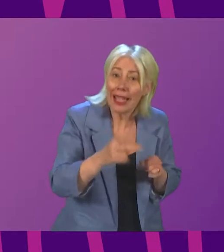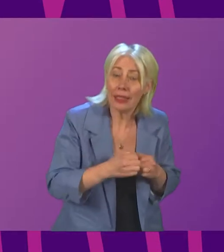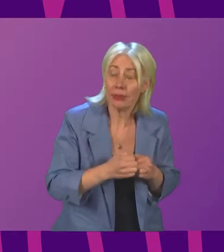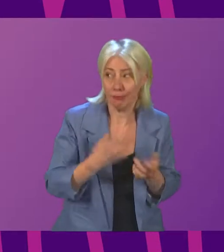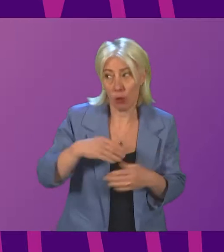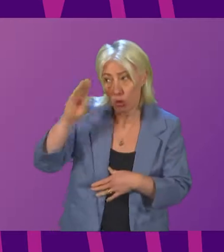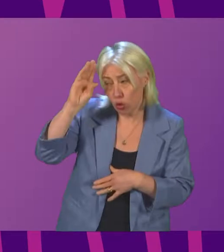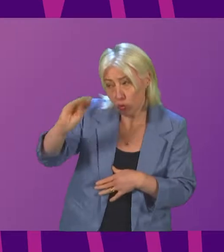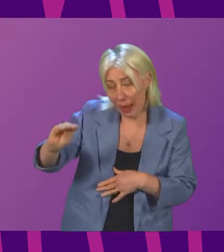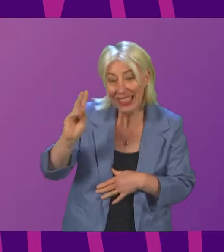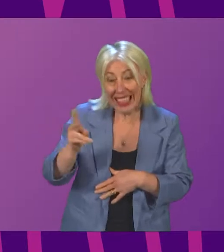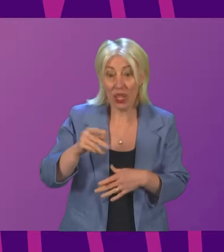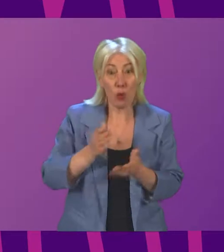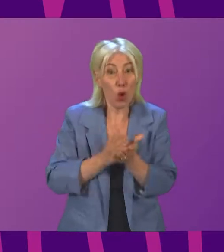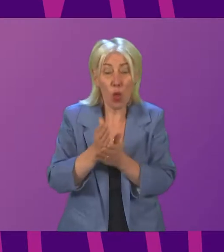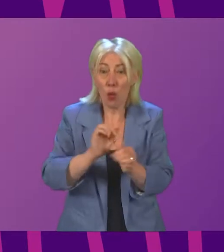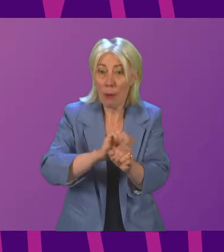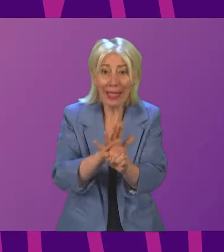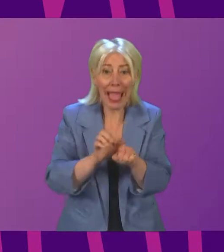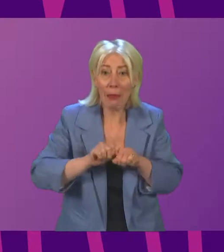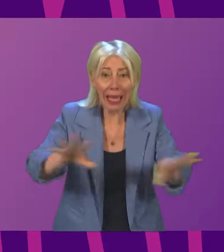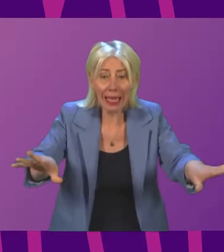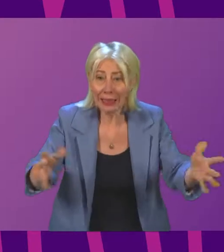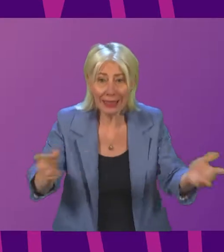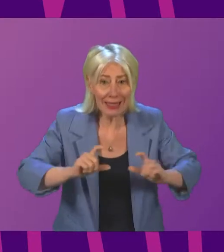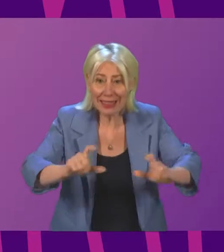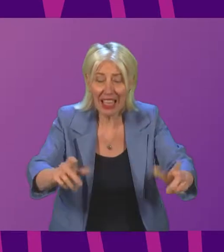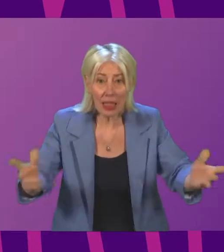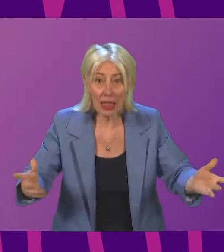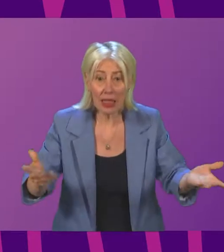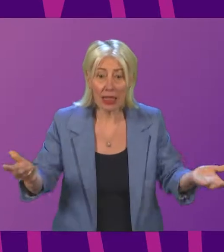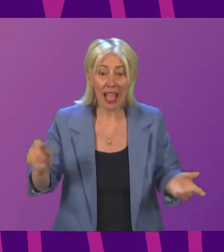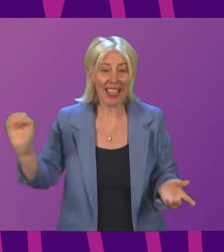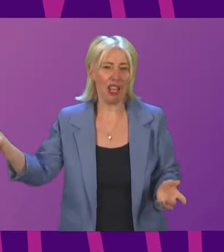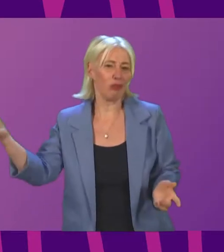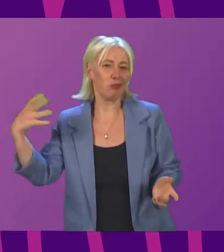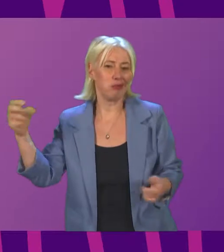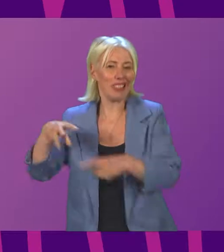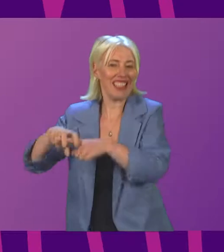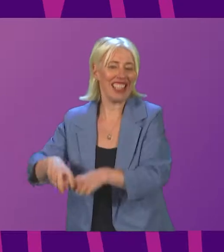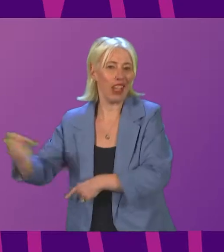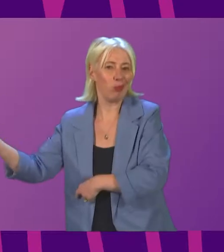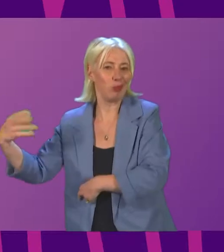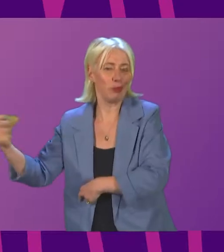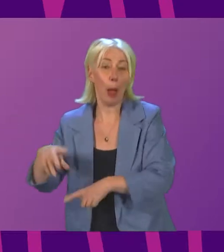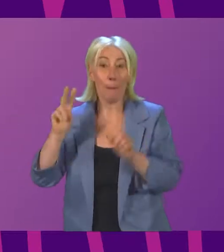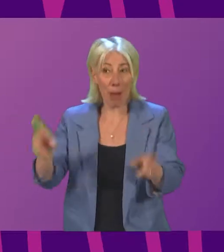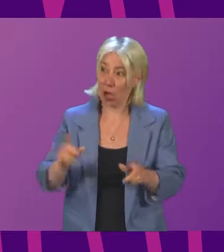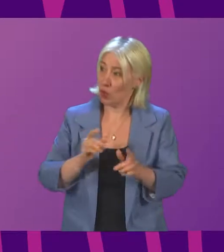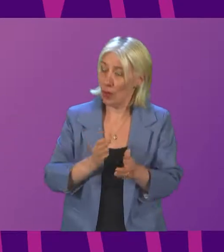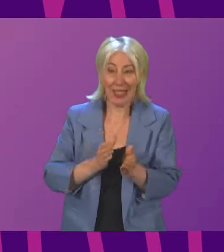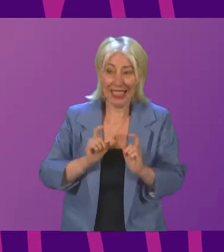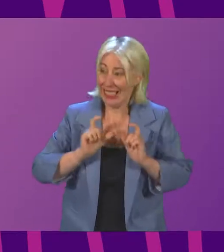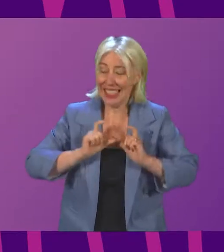still, excuse me, in the midst of a global pandemic. I can again hear him shouting from a sedentary position, but we are still in the midst of that